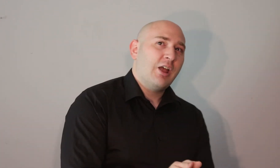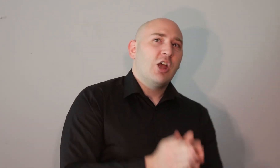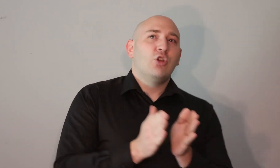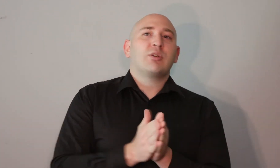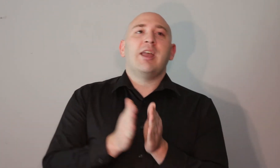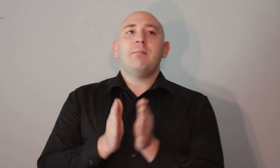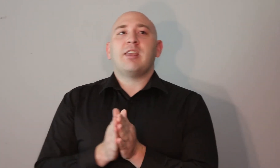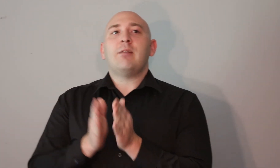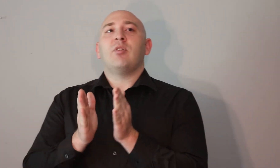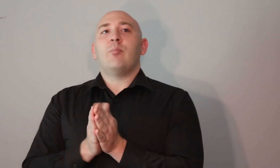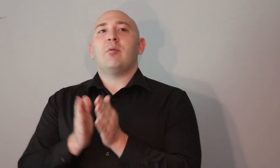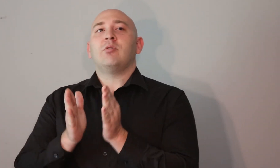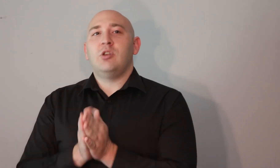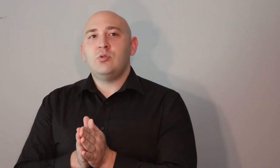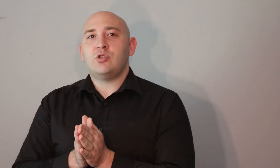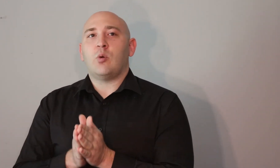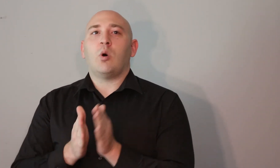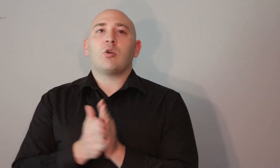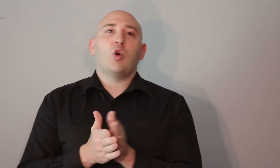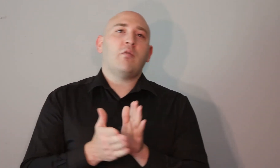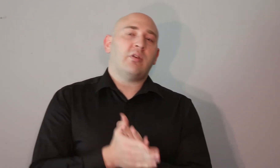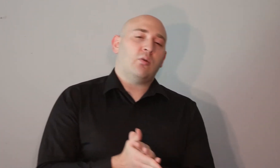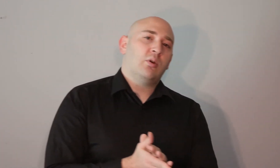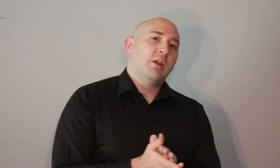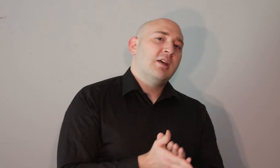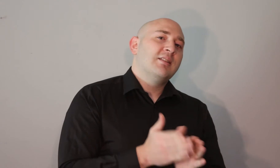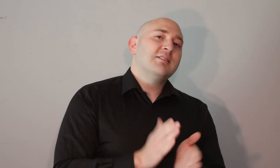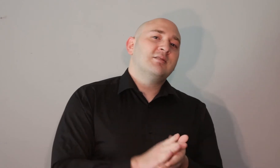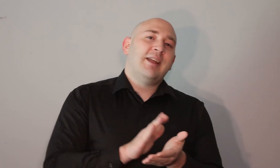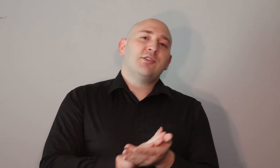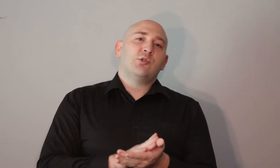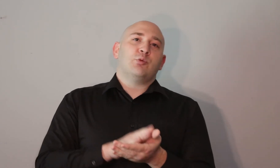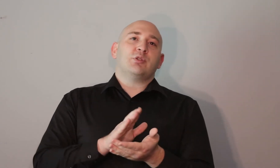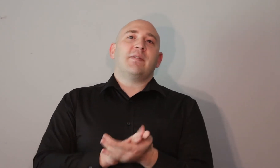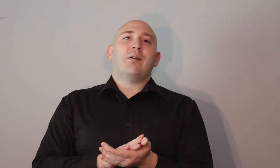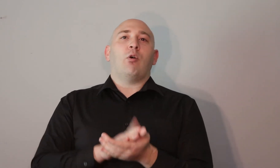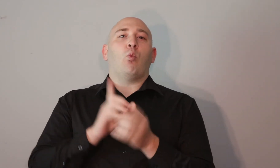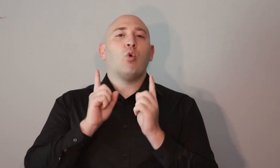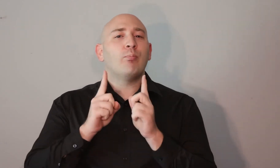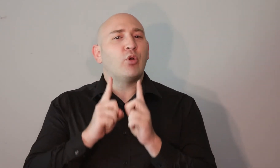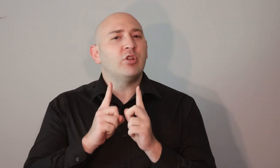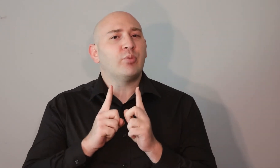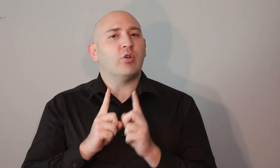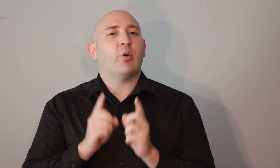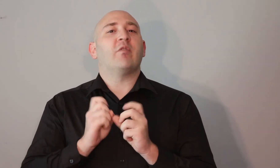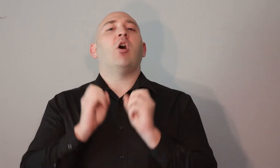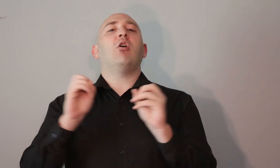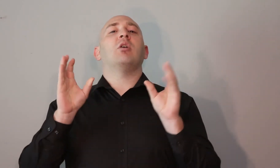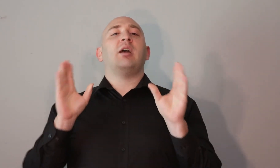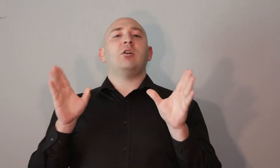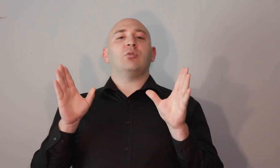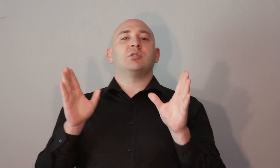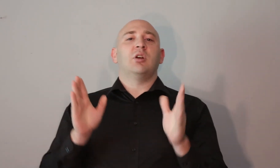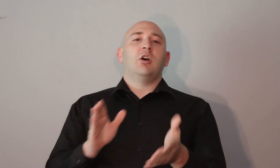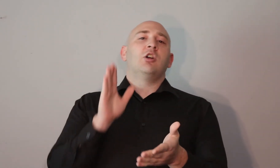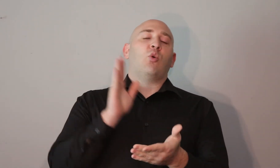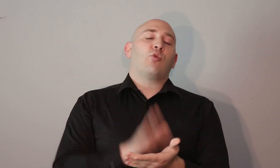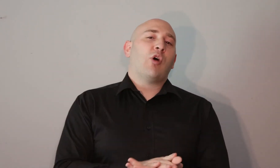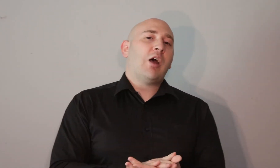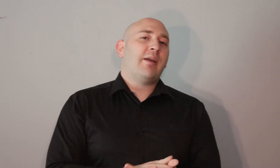You can't keep letting people use you and walk over you. This nation was founded with one principle above all else. The requirement